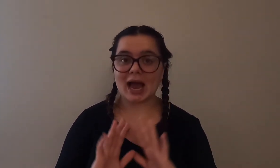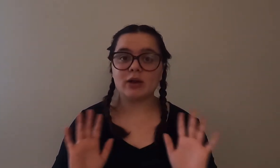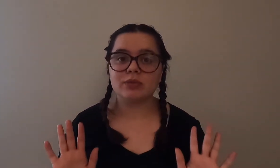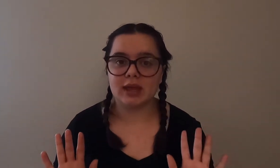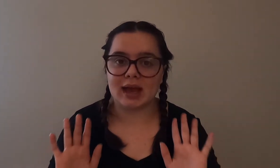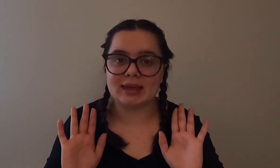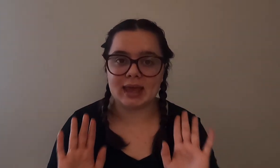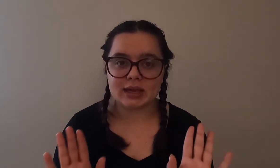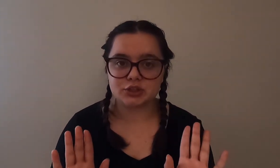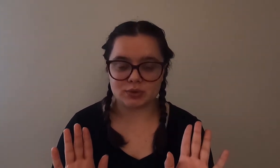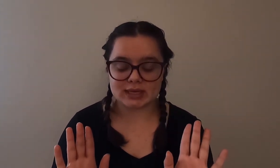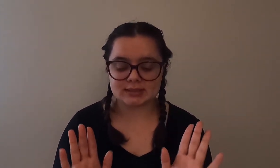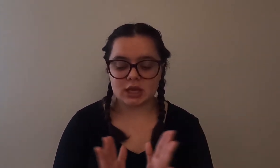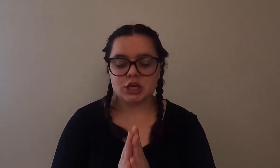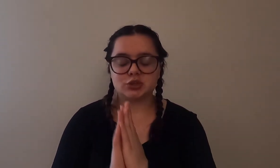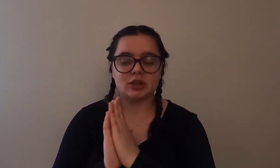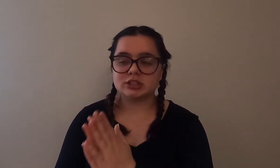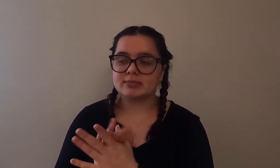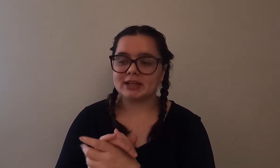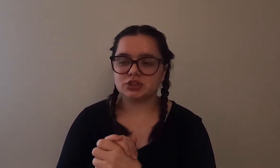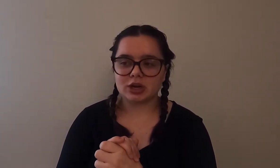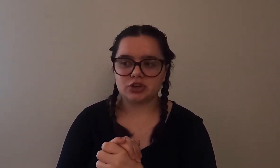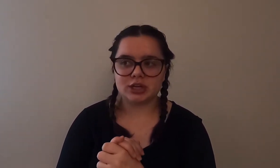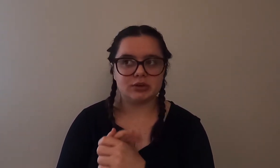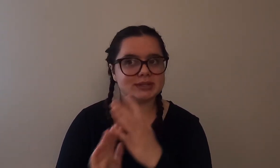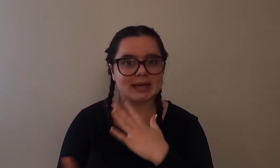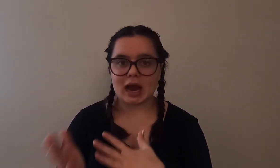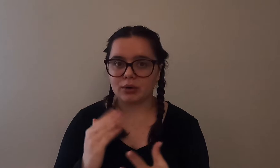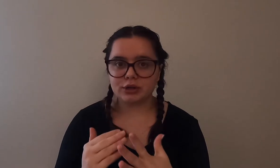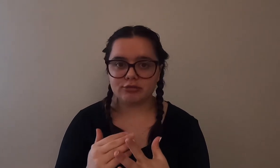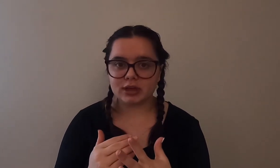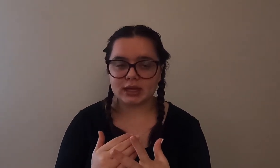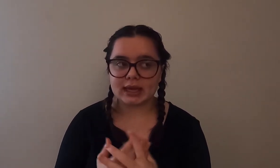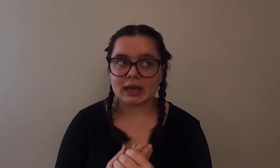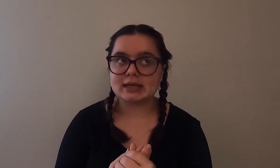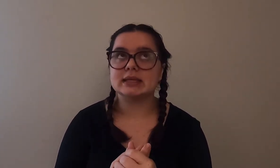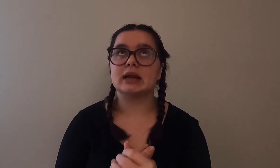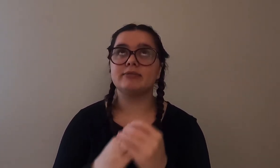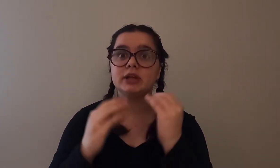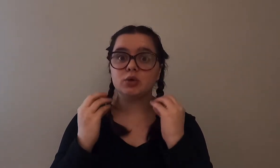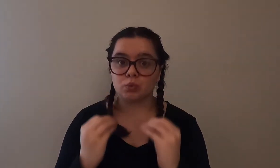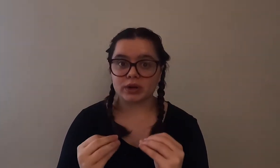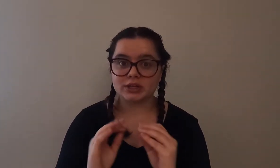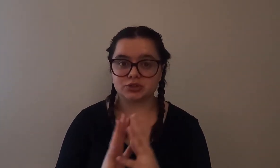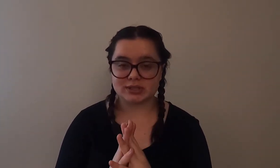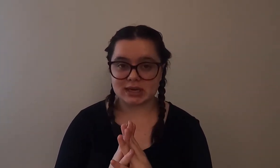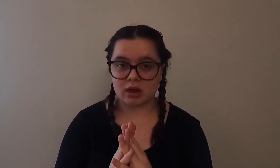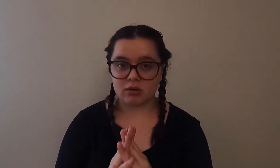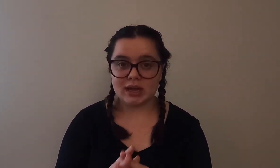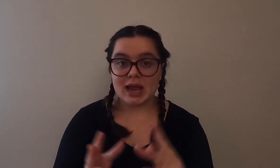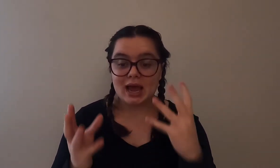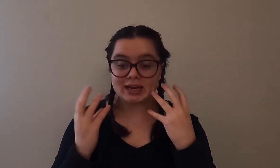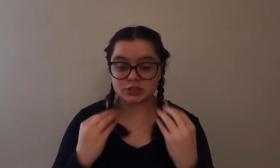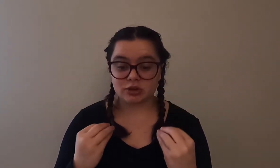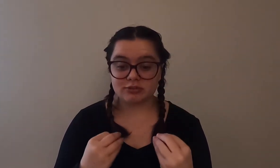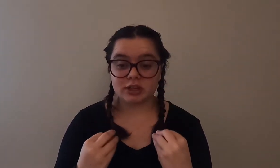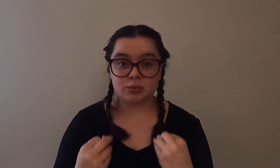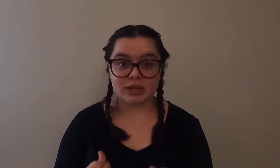I don't think I can do this so I looked at my instructor and he was like how are you feeling and I said I'm feeling really stressed out and I started feeling really